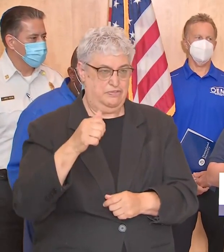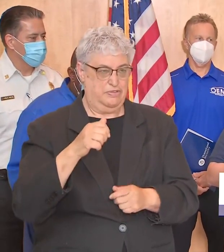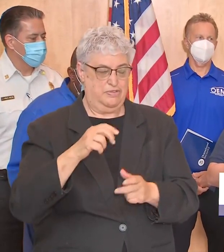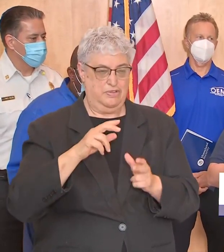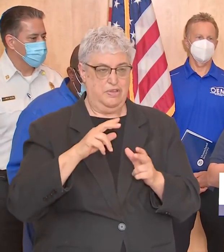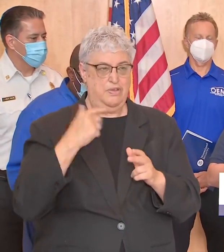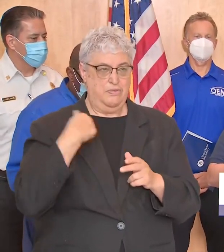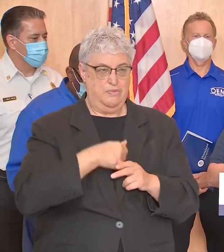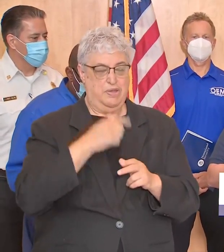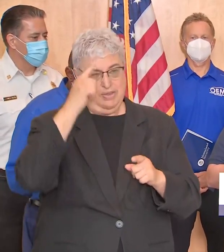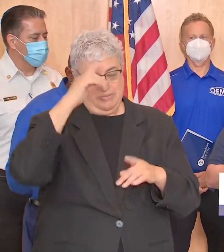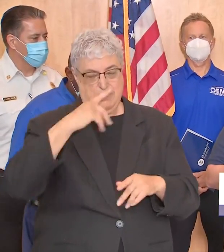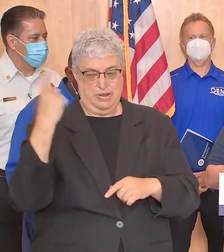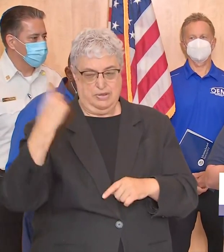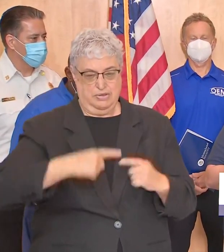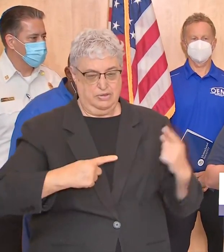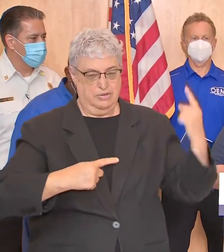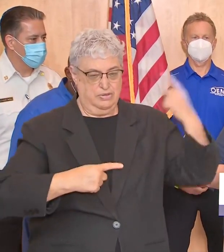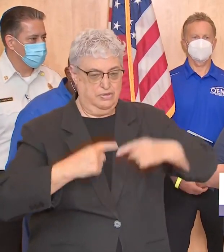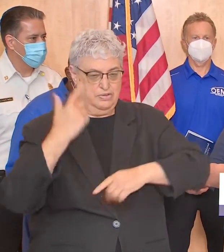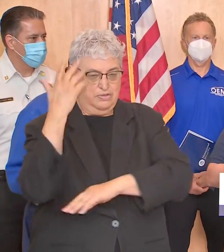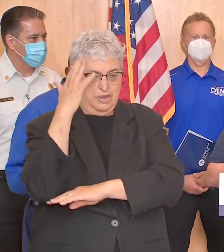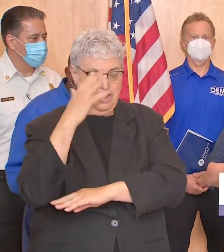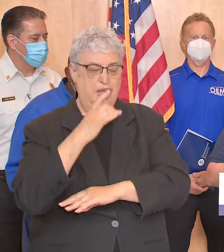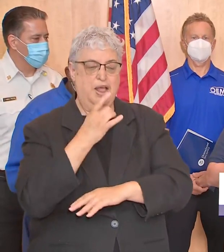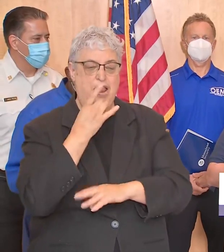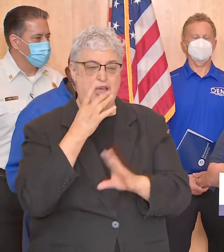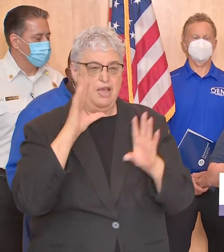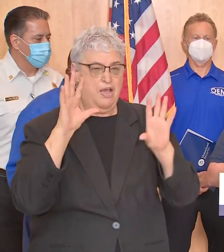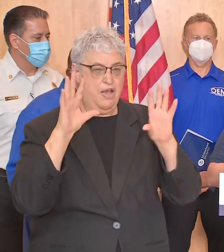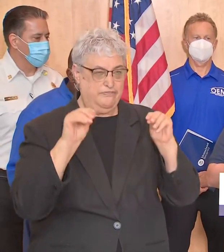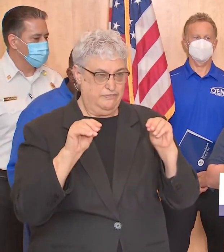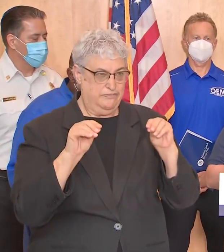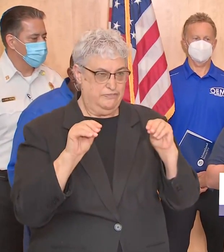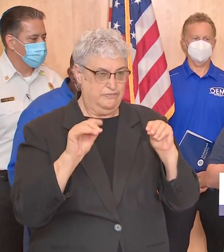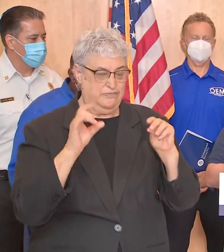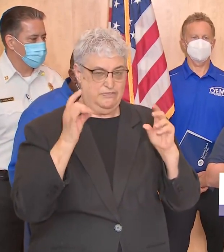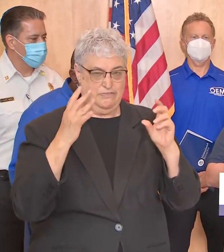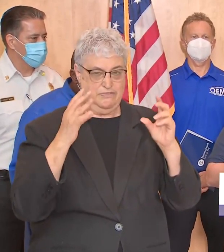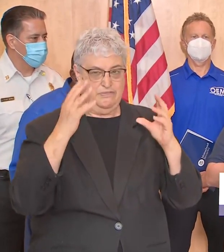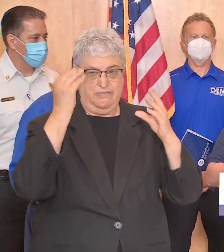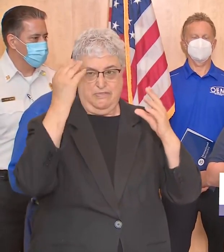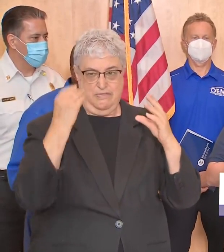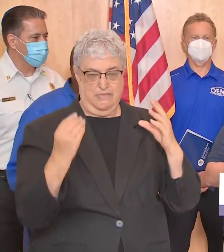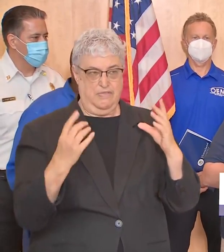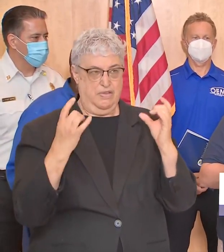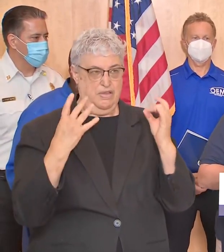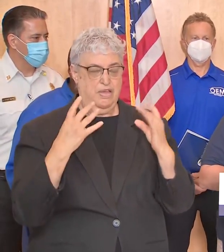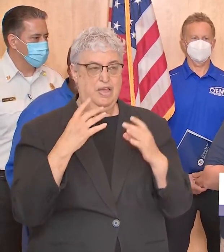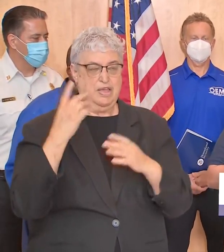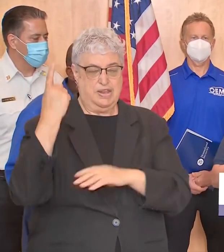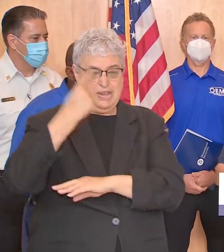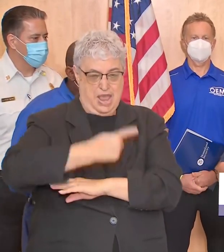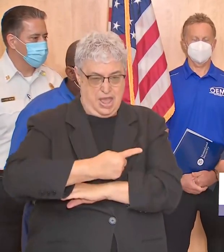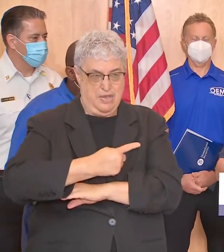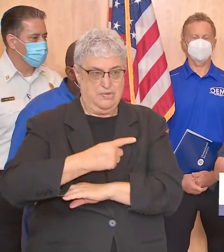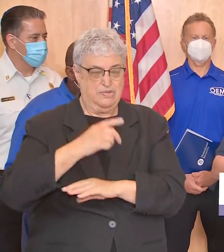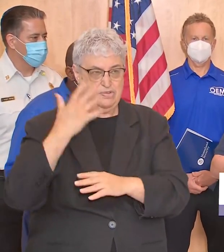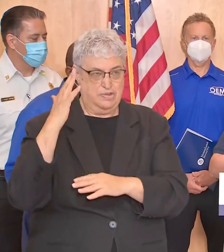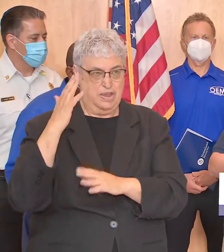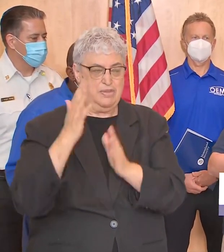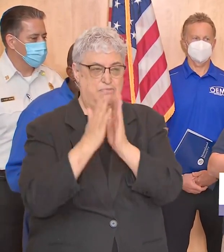expect to see down trees we do expect to see traffic signals that have been impacted if you've got a downed tree please dial 311